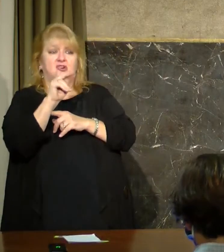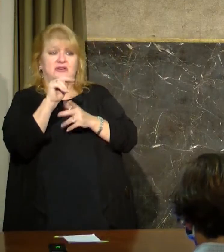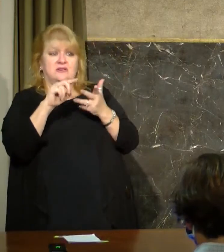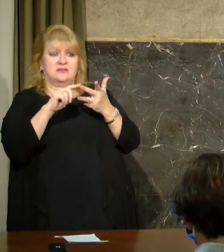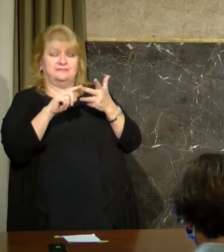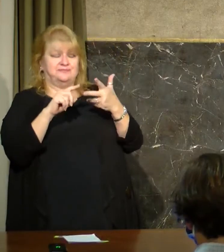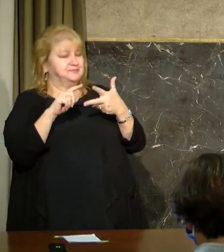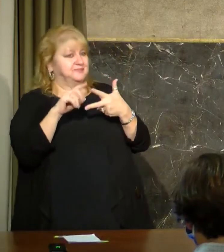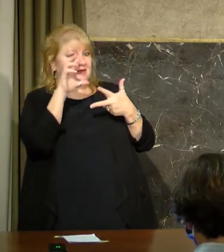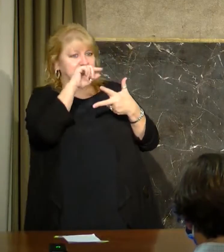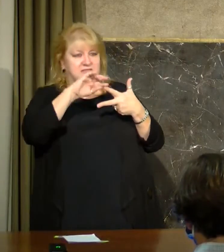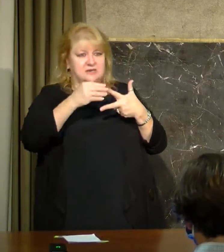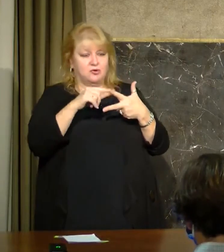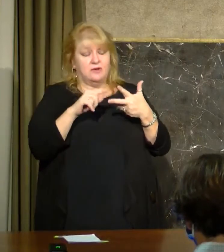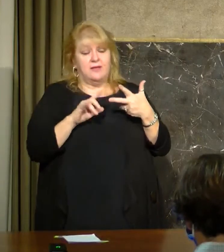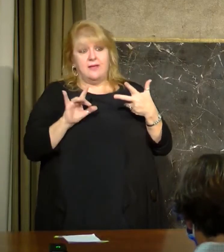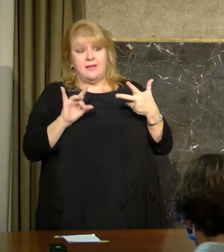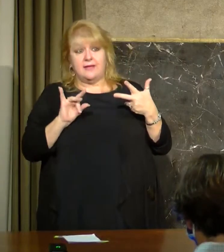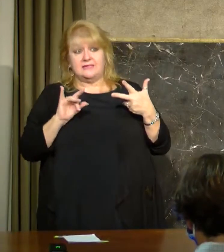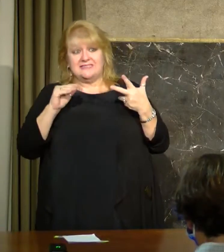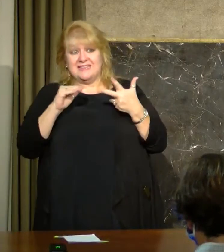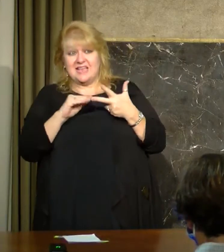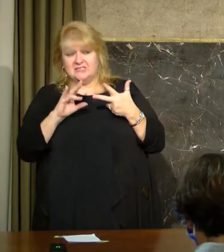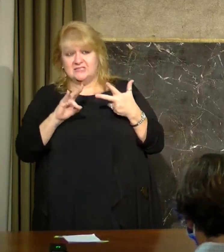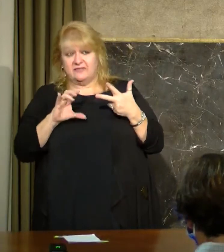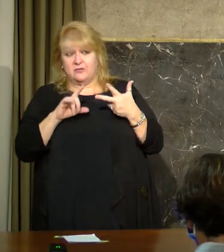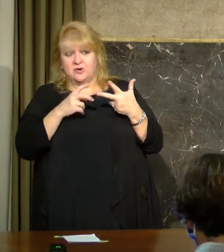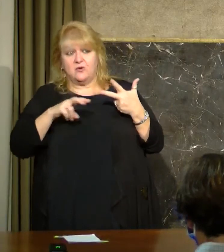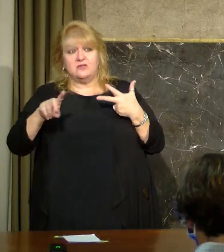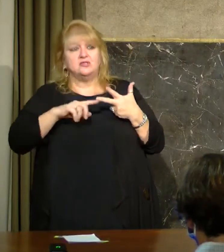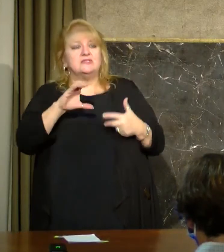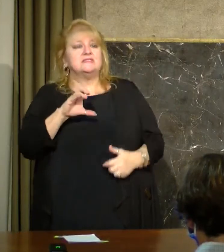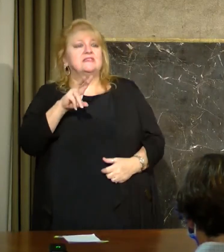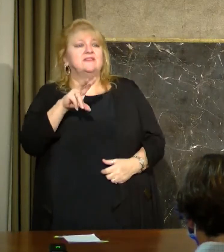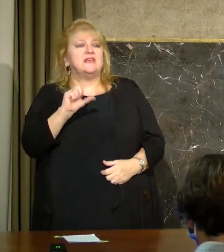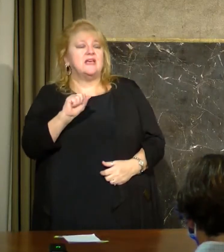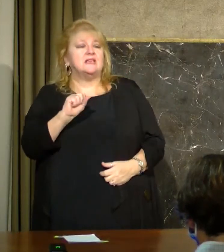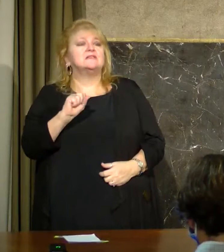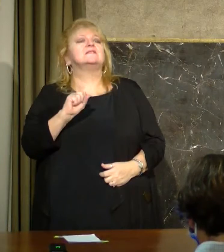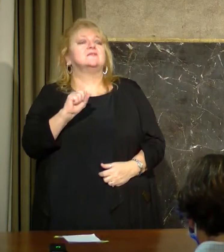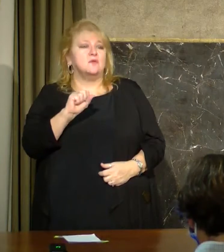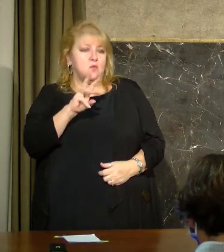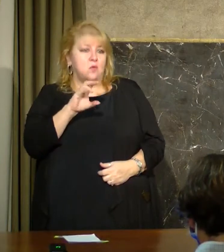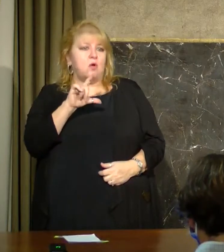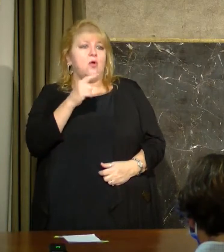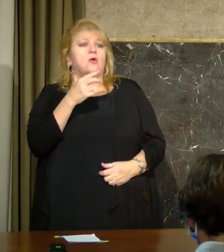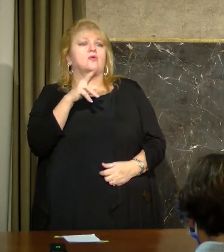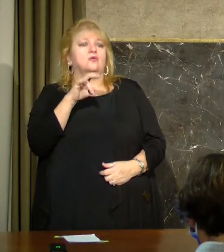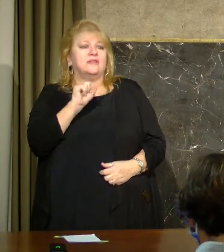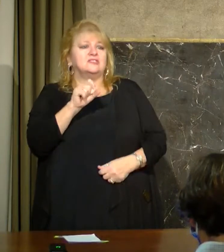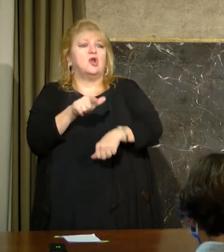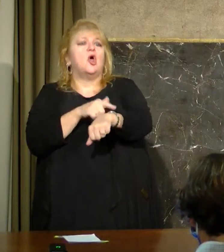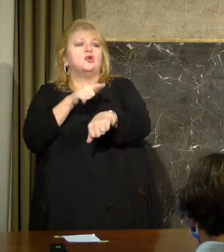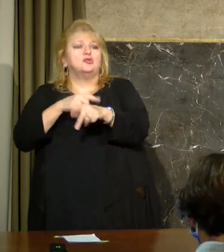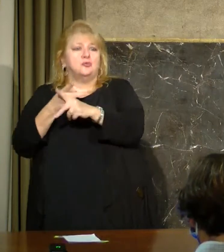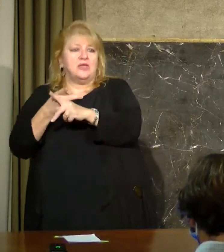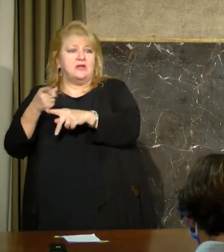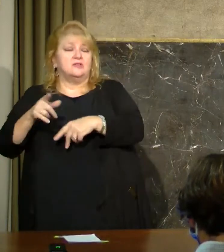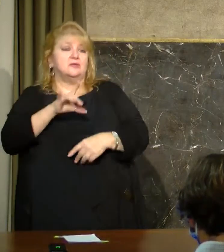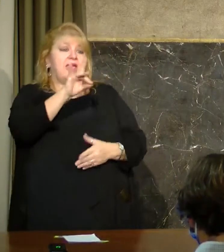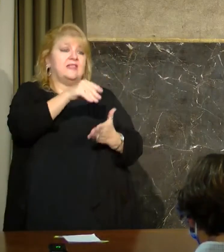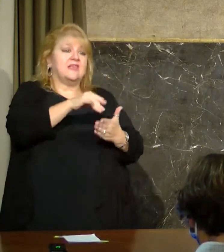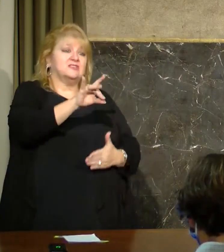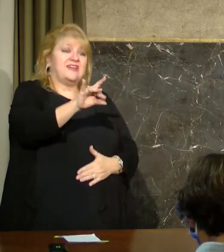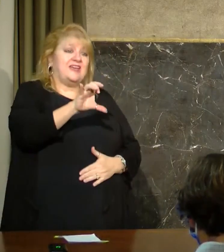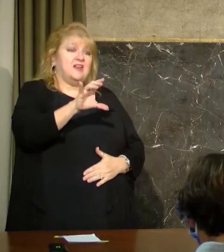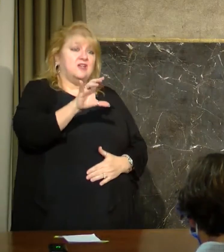,700 will be diverted towards the CVS and Walgreens long-term care partnership program, leaving 8,800 doses